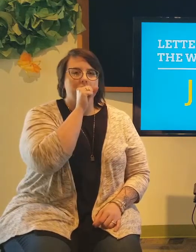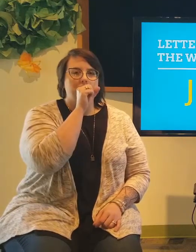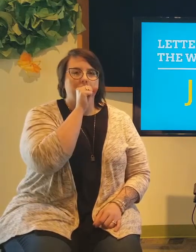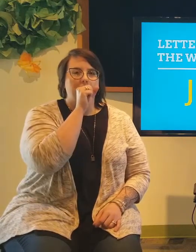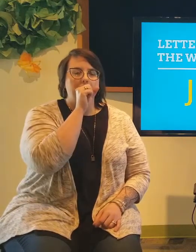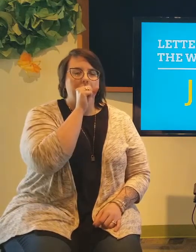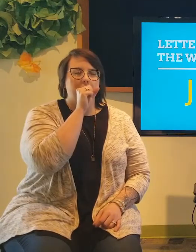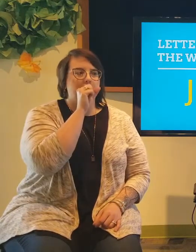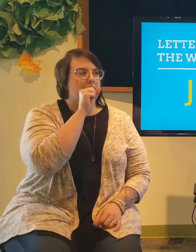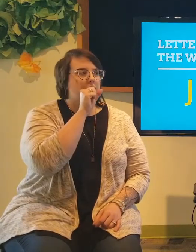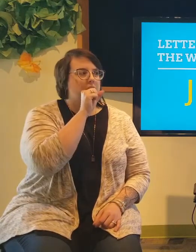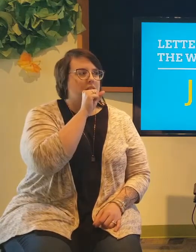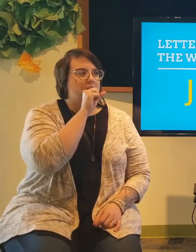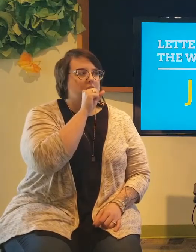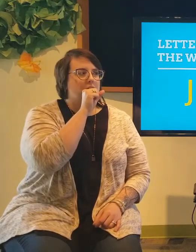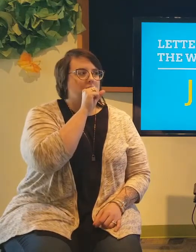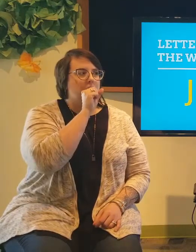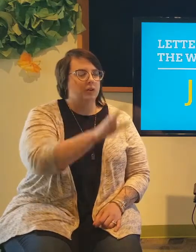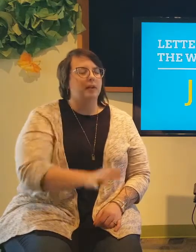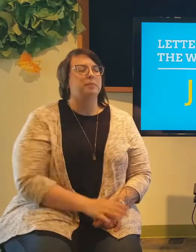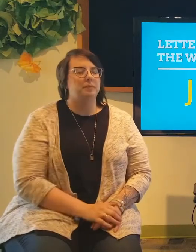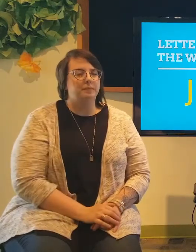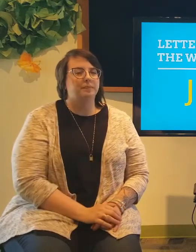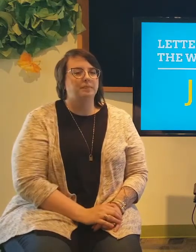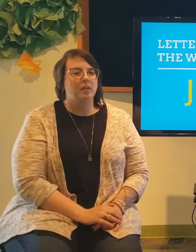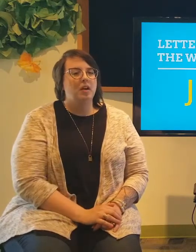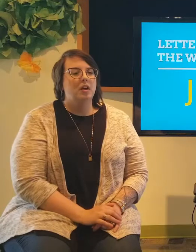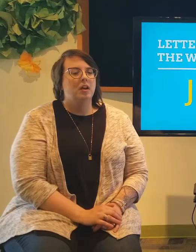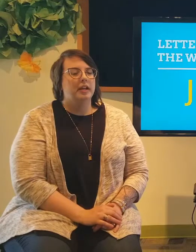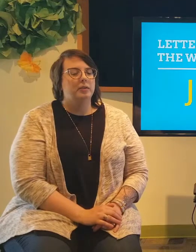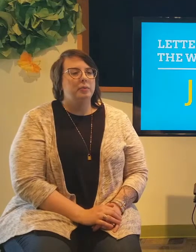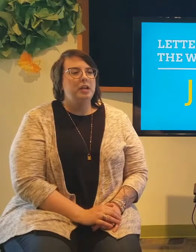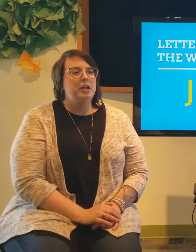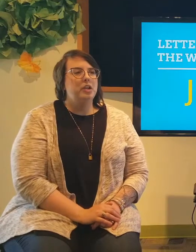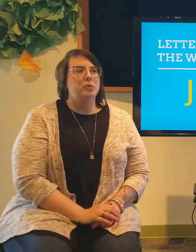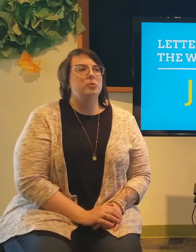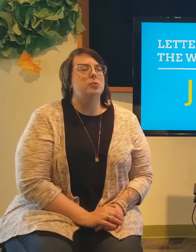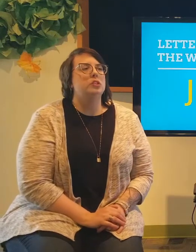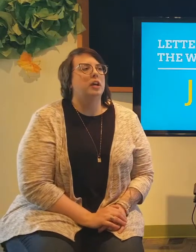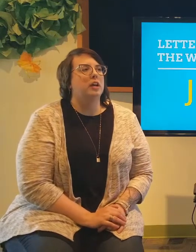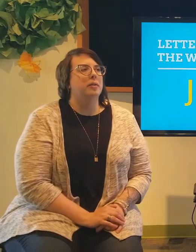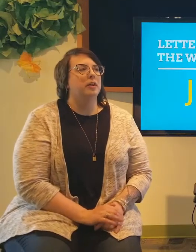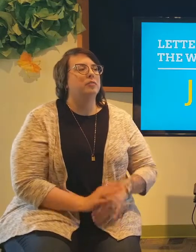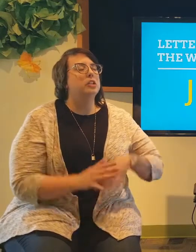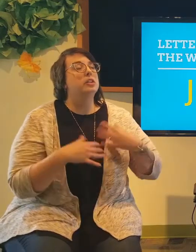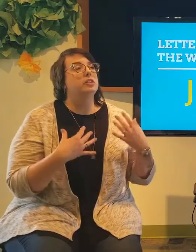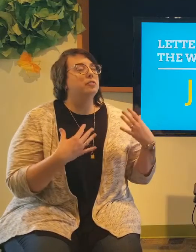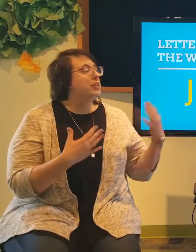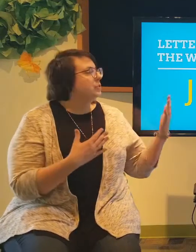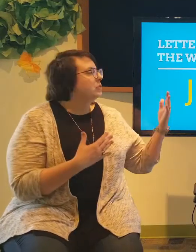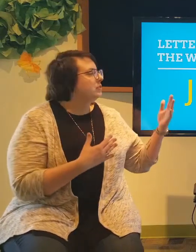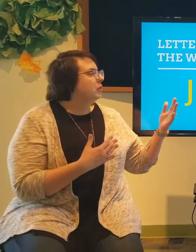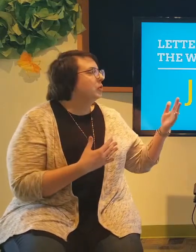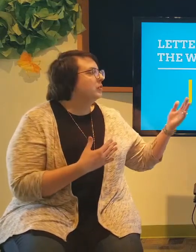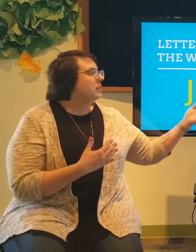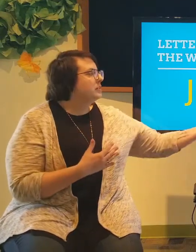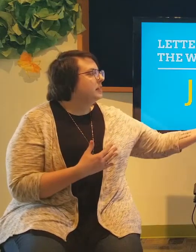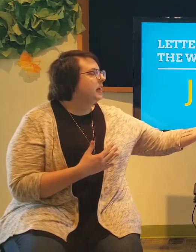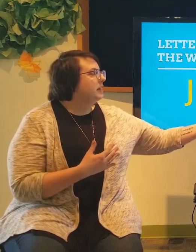If it's orange juice, you can just do orange. And we use a really good resource for these signs.